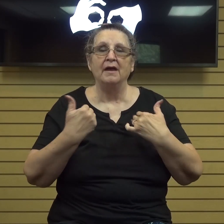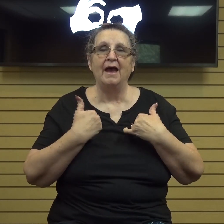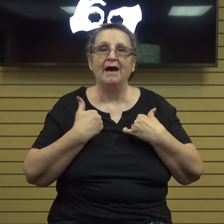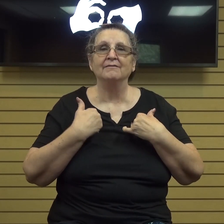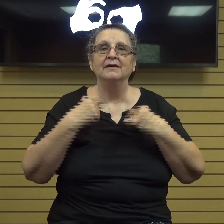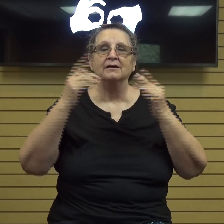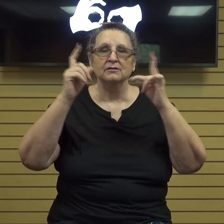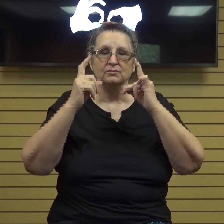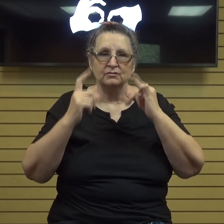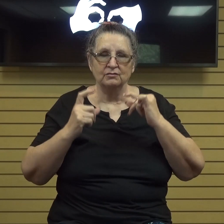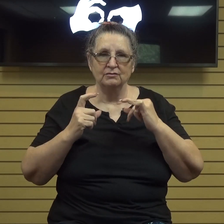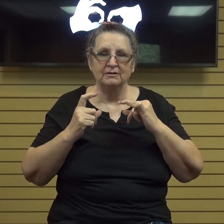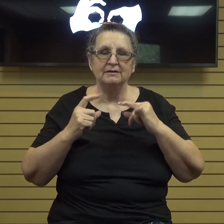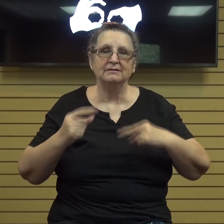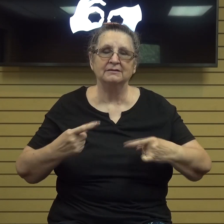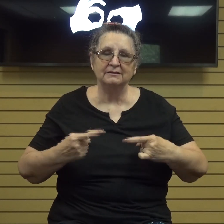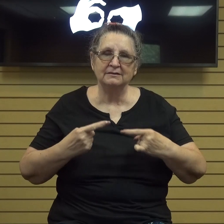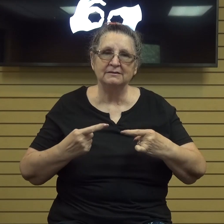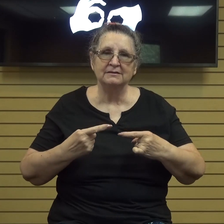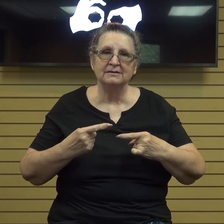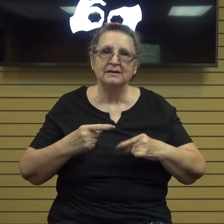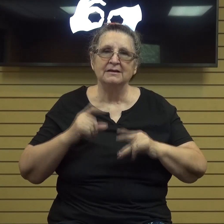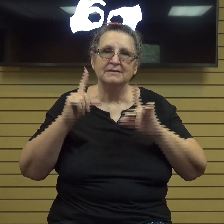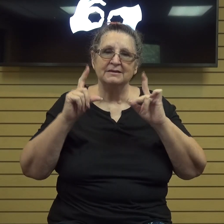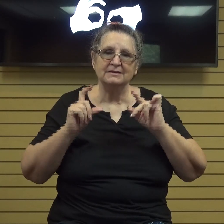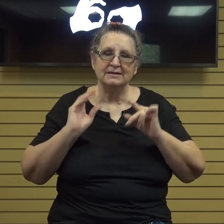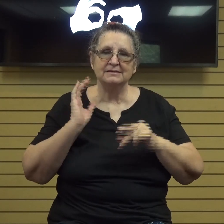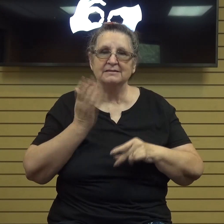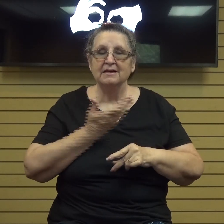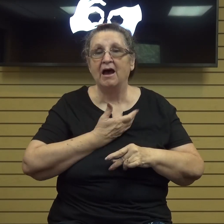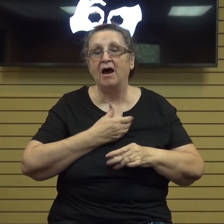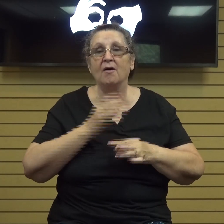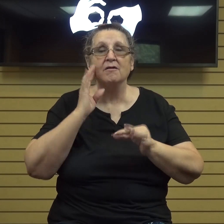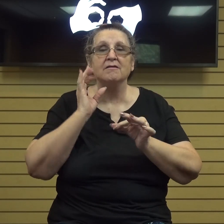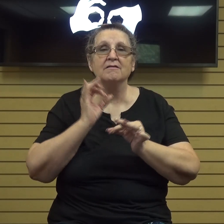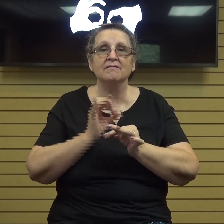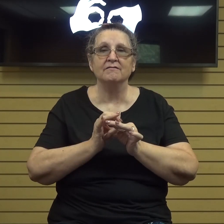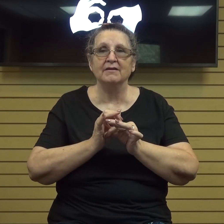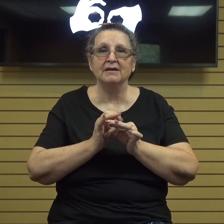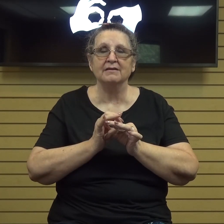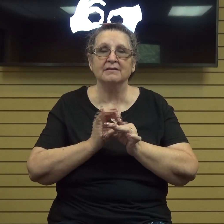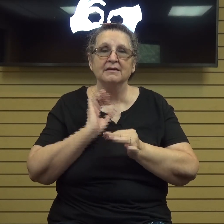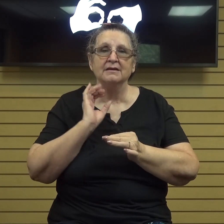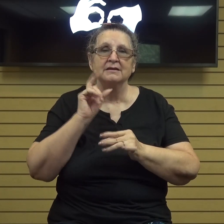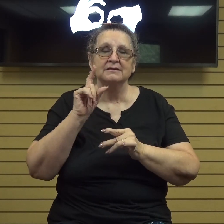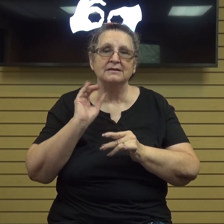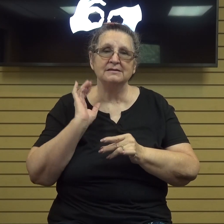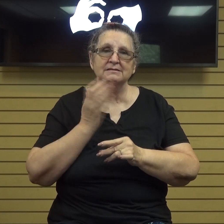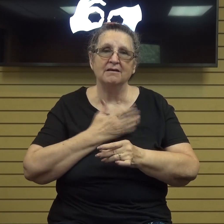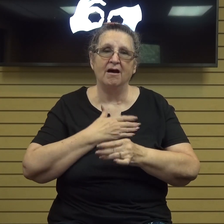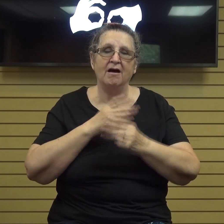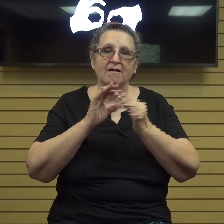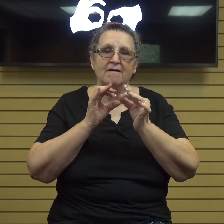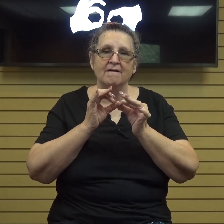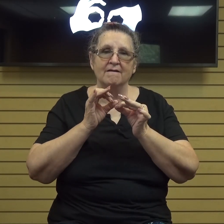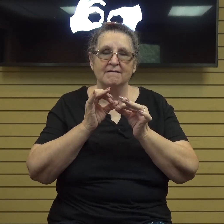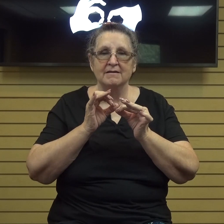and just kind of get us down and when that happens is really easy for us to let our